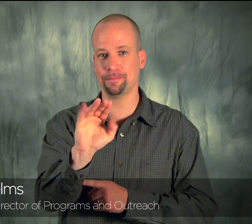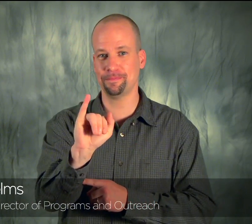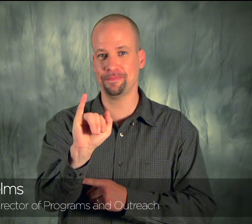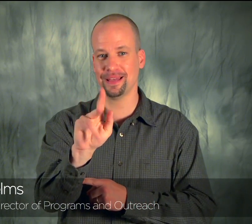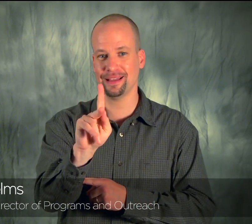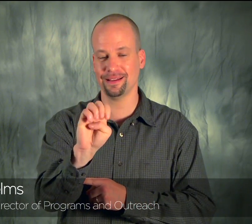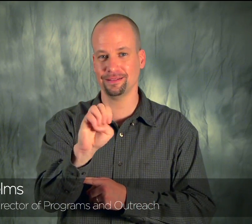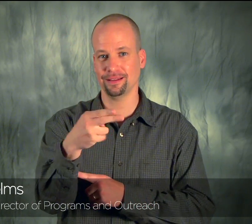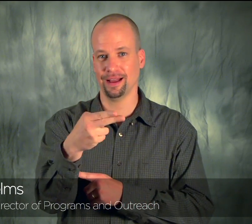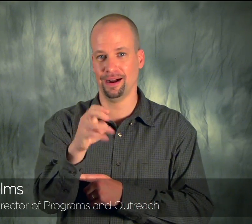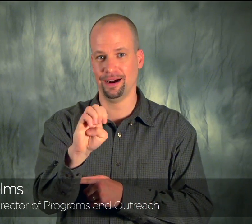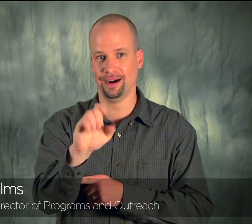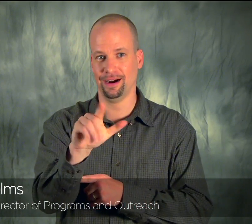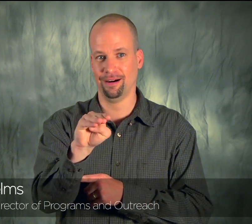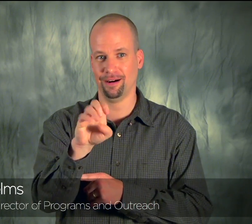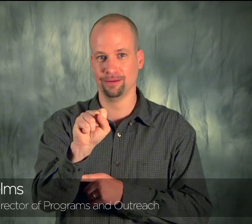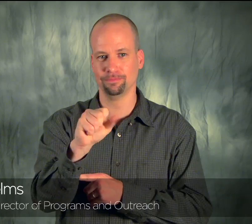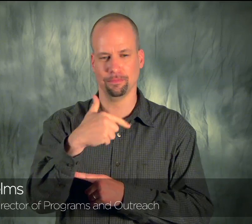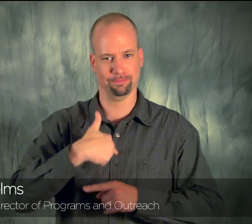Hello, my name is Mike Helms.